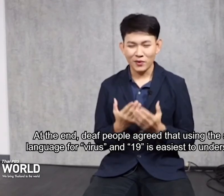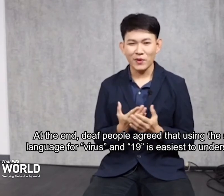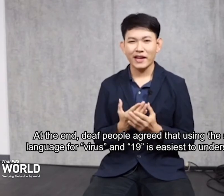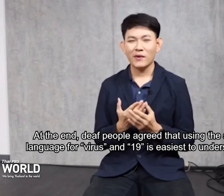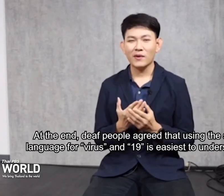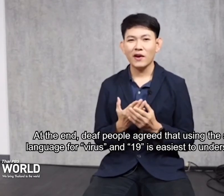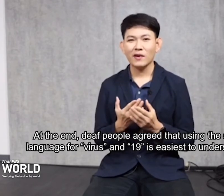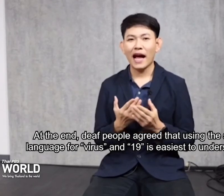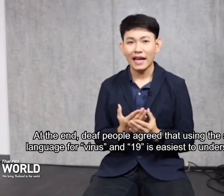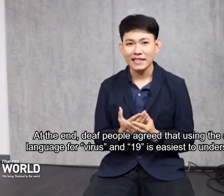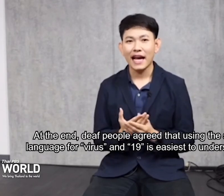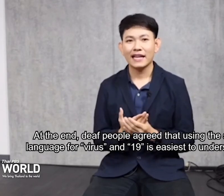who are using the mask.